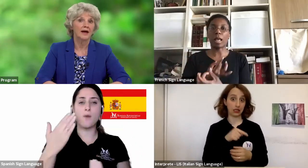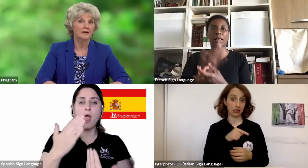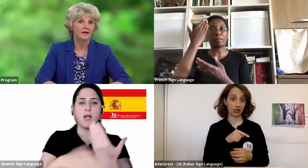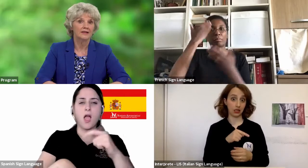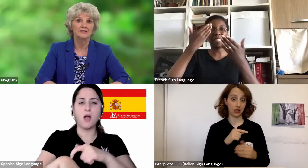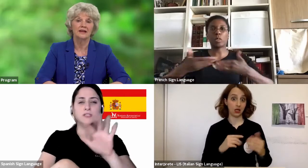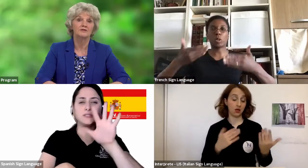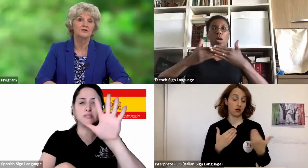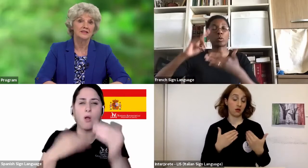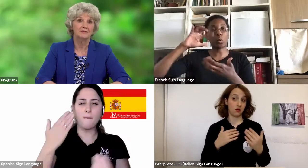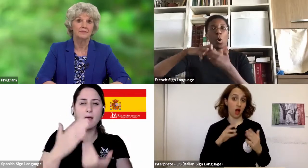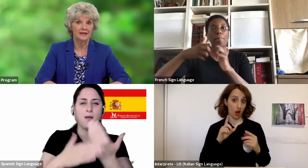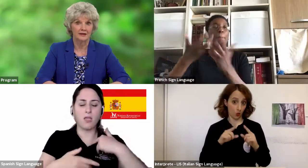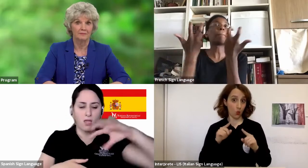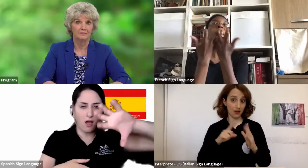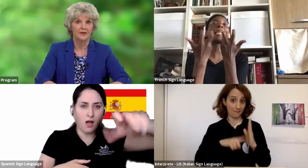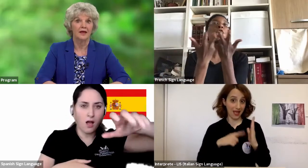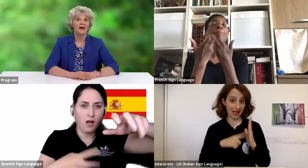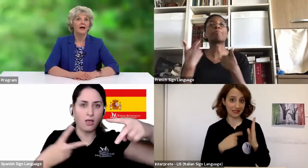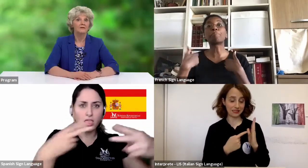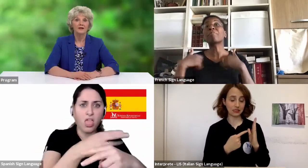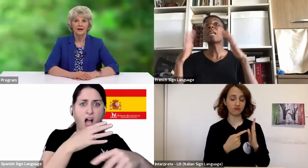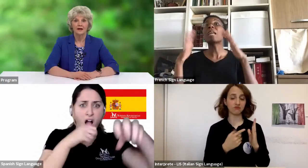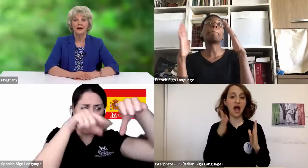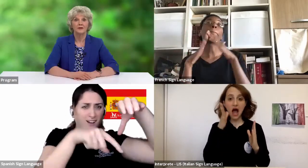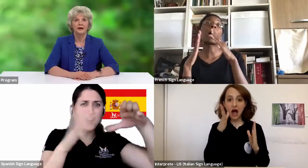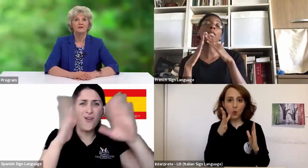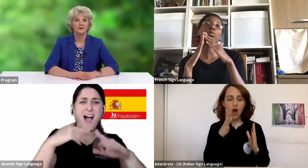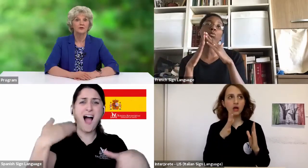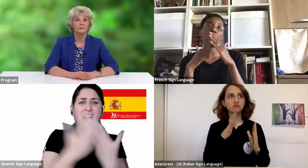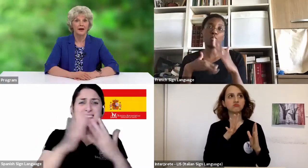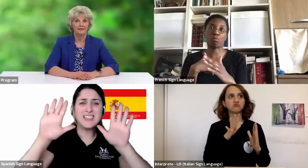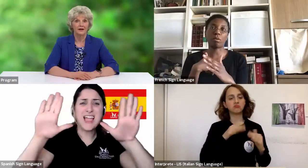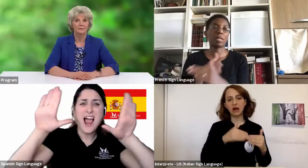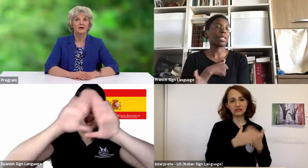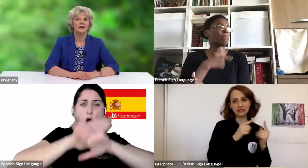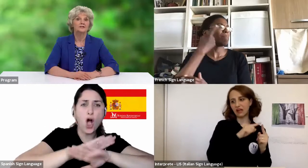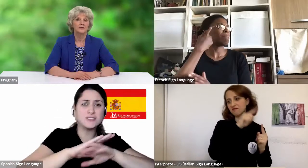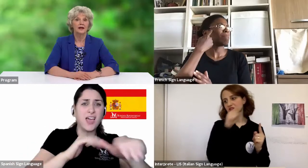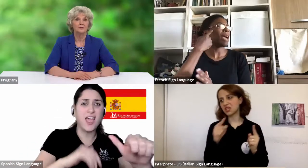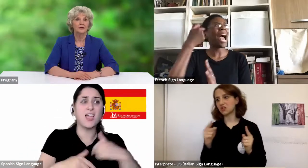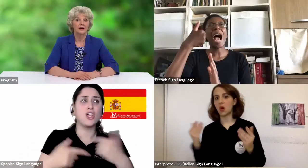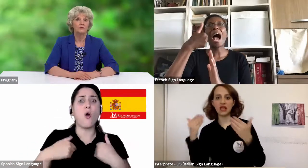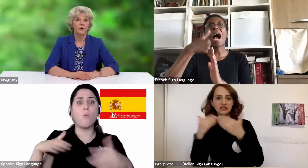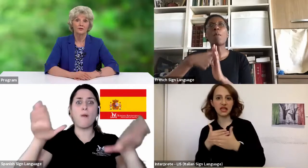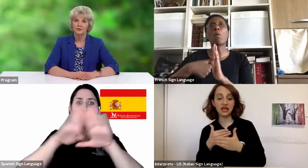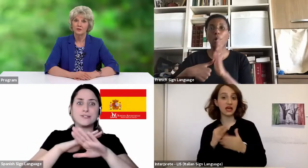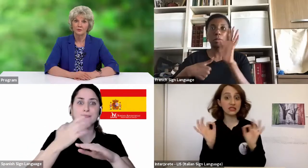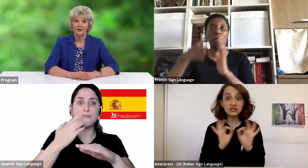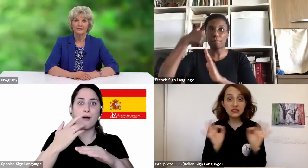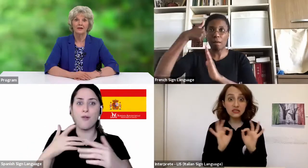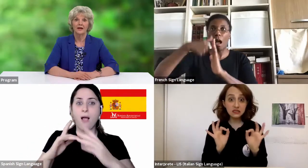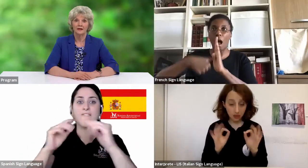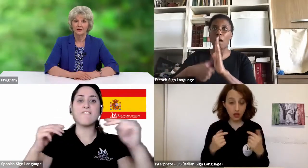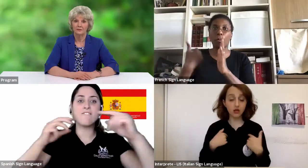wouldn't come back on until after 10 p.m. Every night, I would have to fill the bathtub so that I would have water to